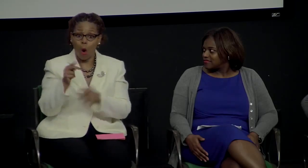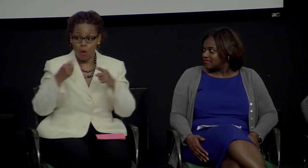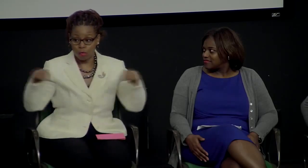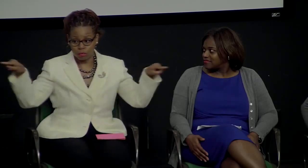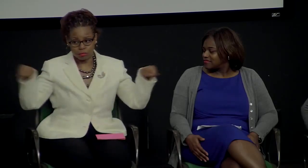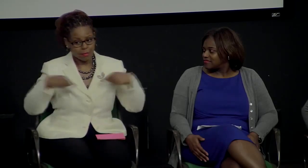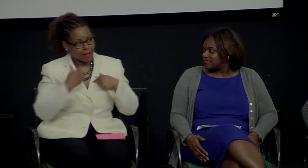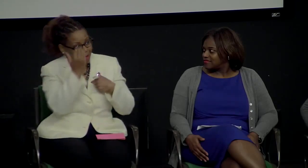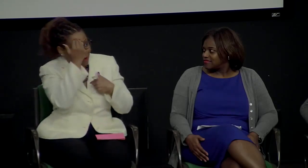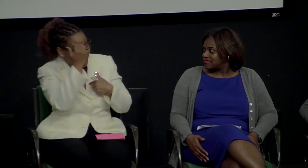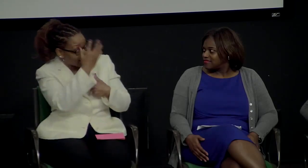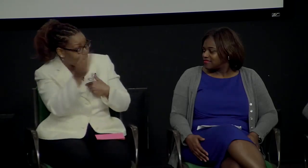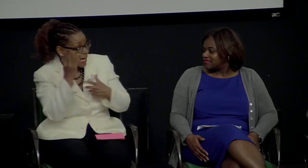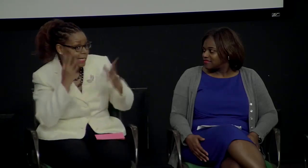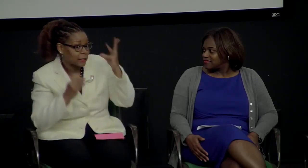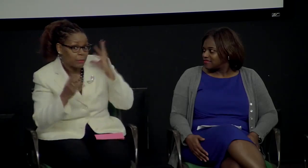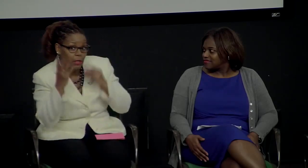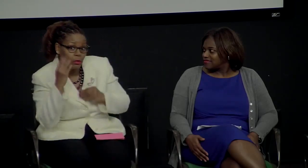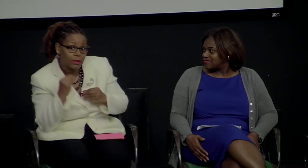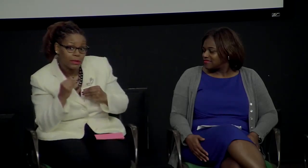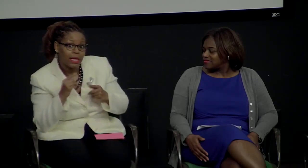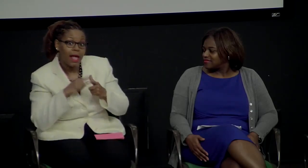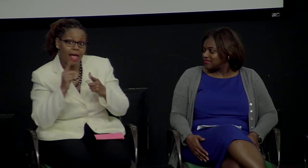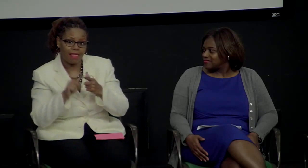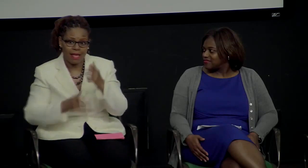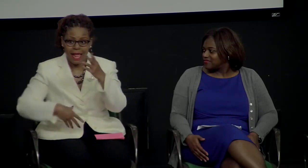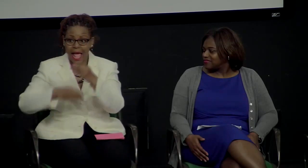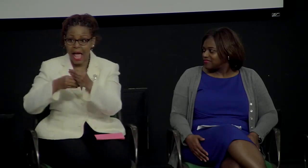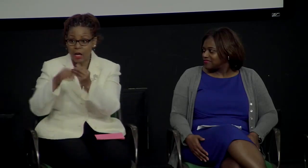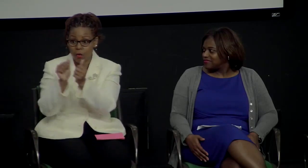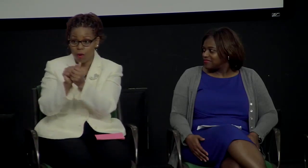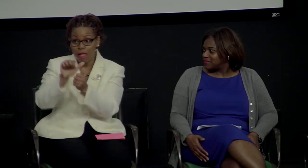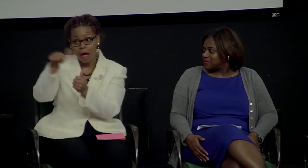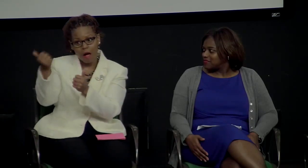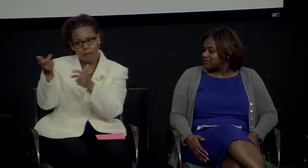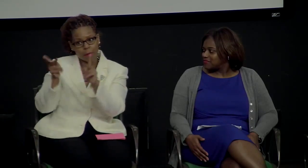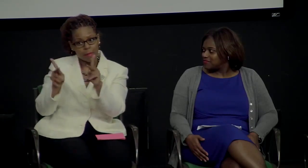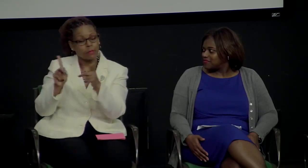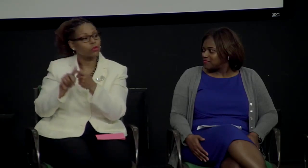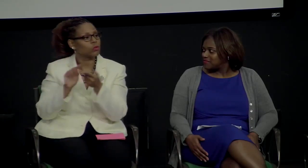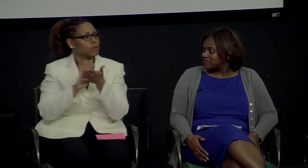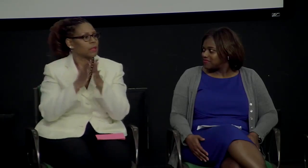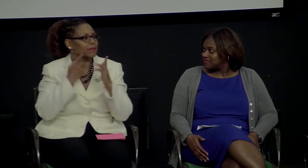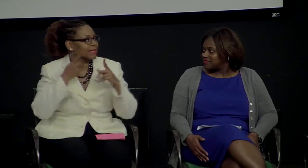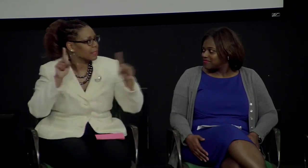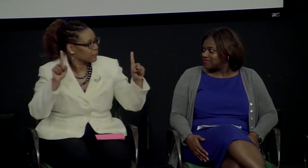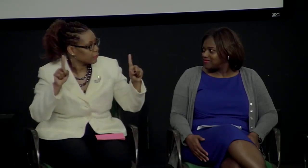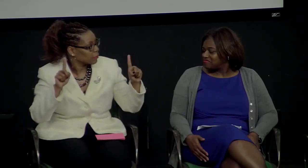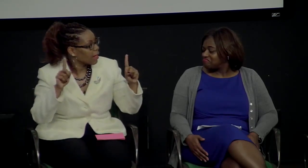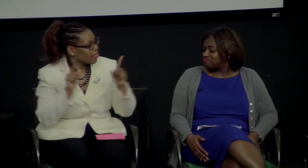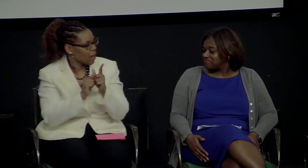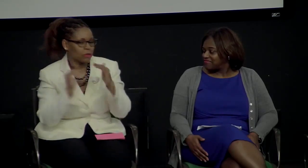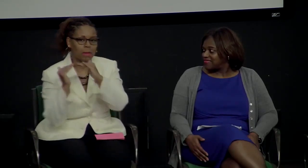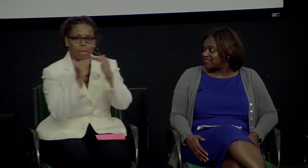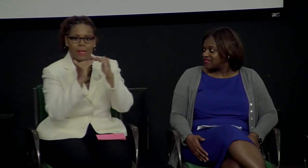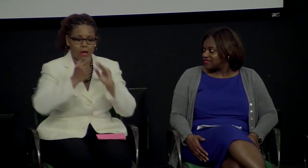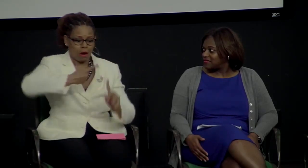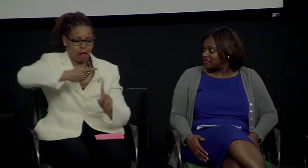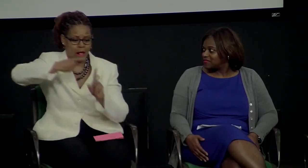Therefore, we can utilize our knowledge and our experience to give that to another person